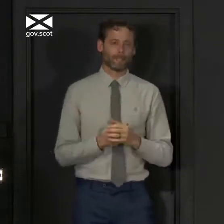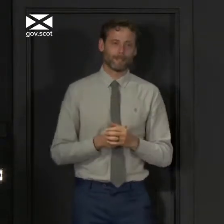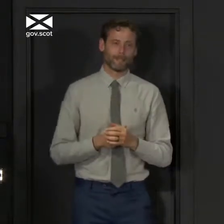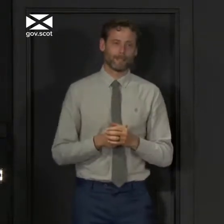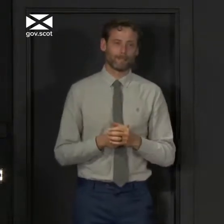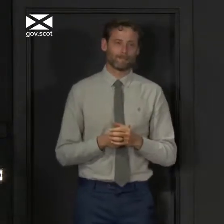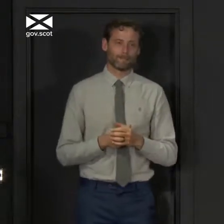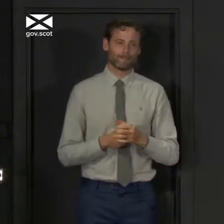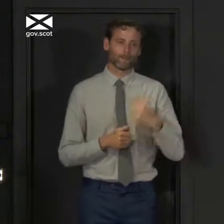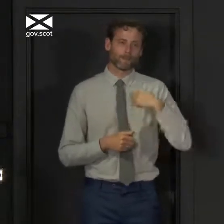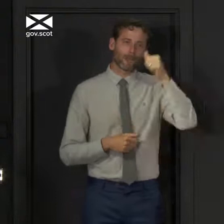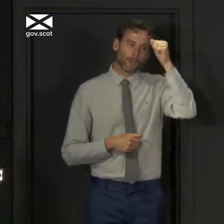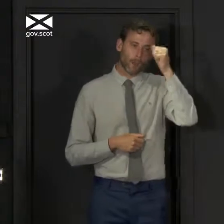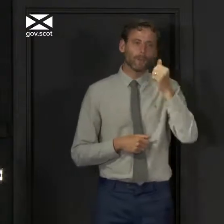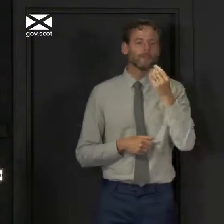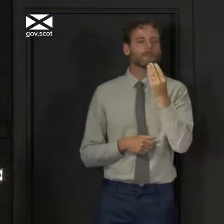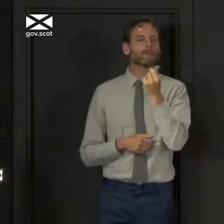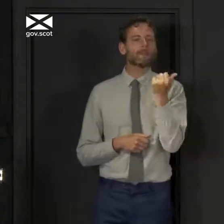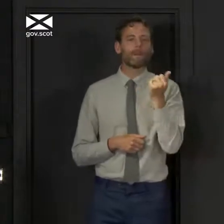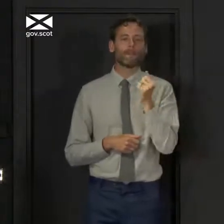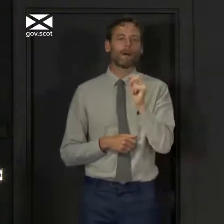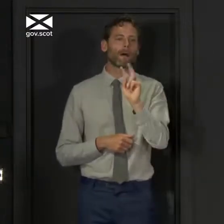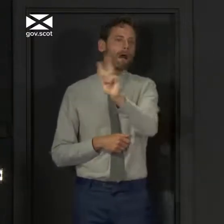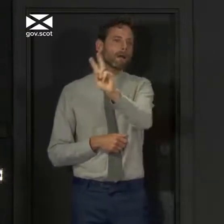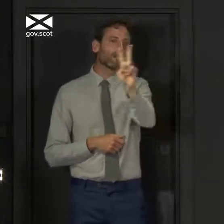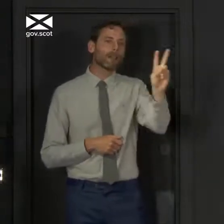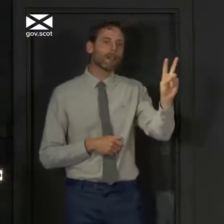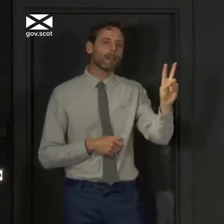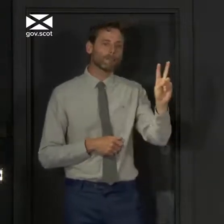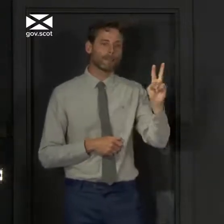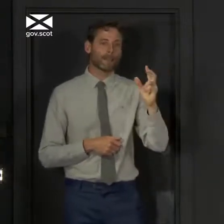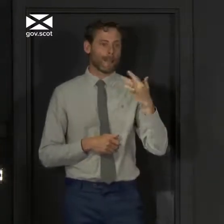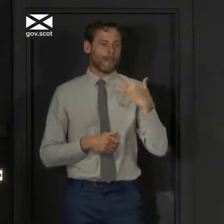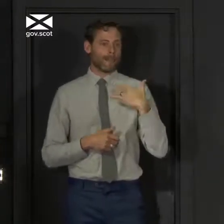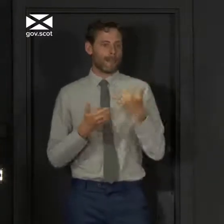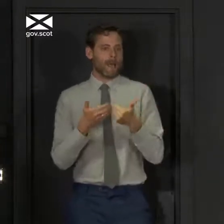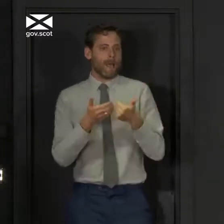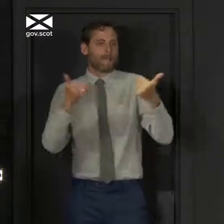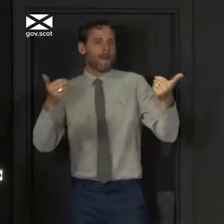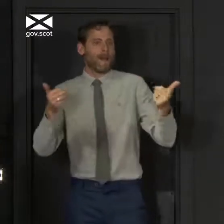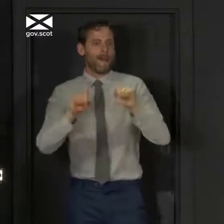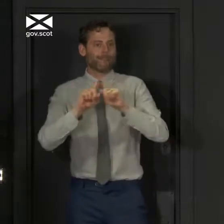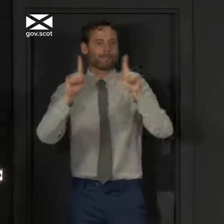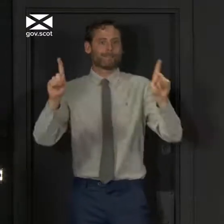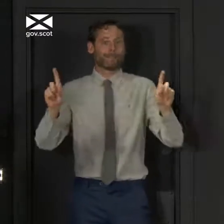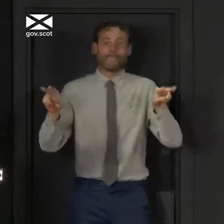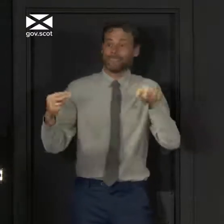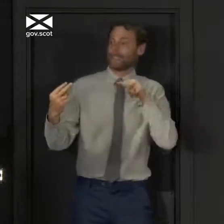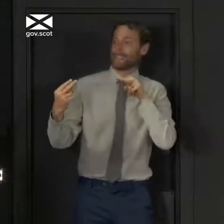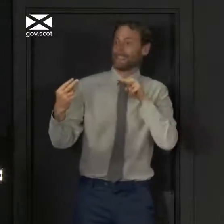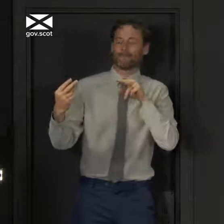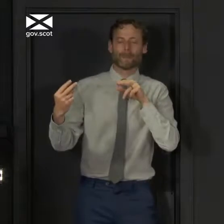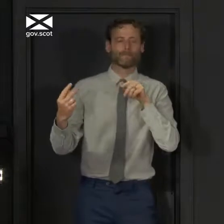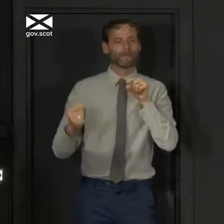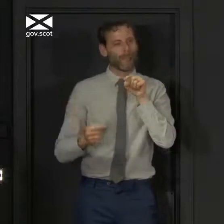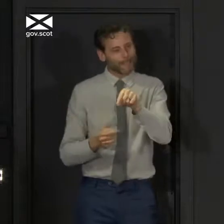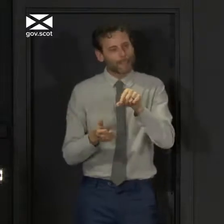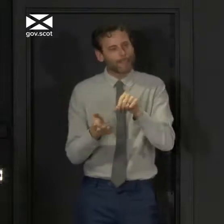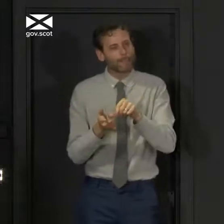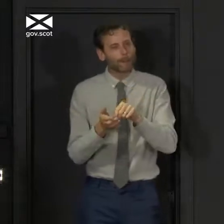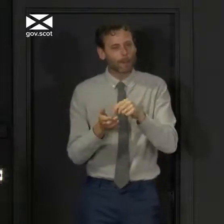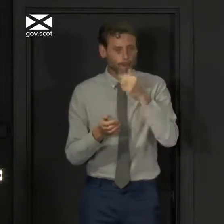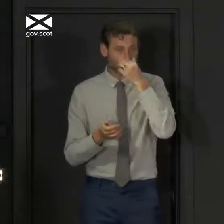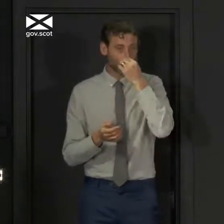some couples who live apart, for example, for them, this is even more difficult. And I want to assure you